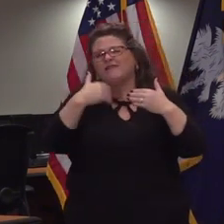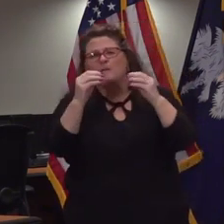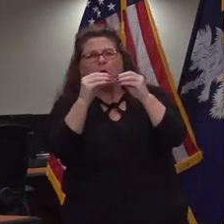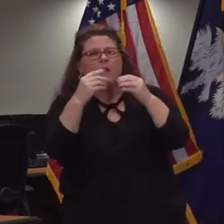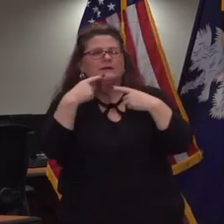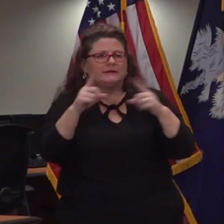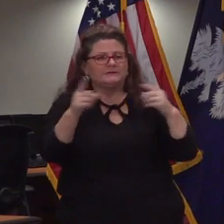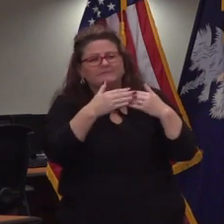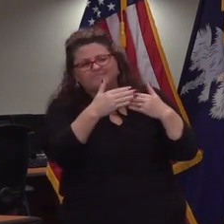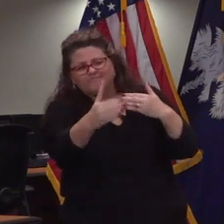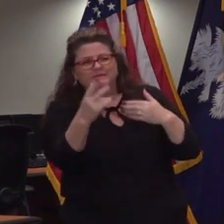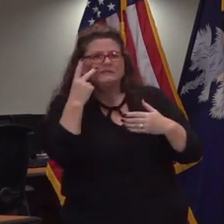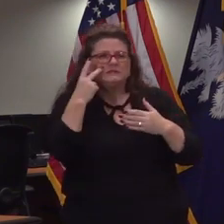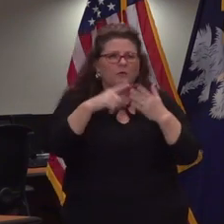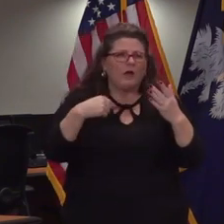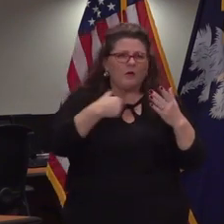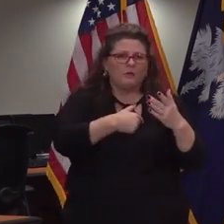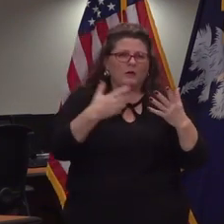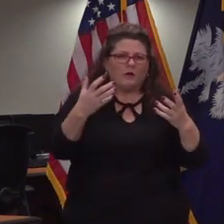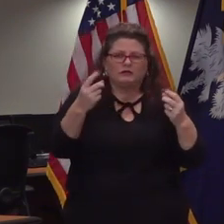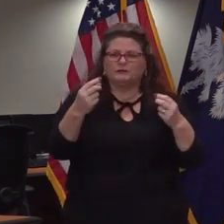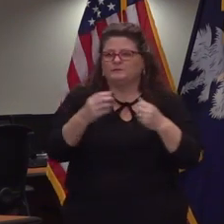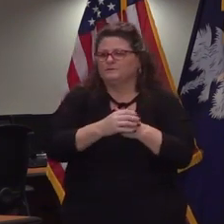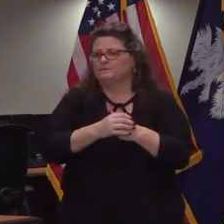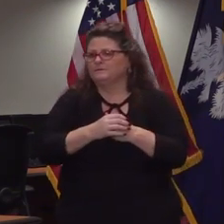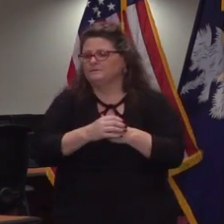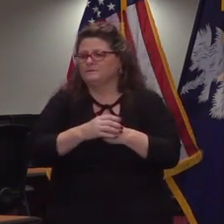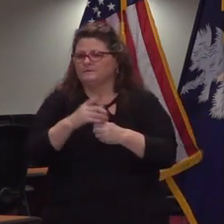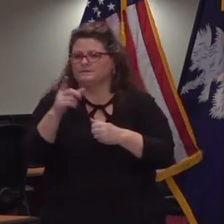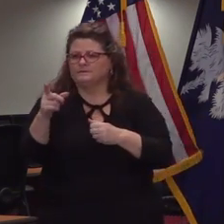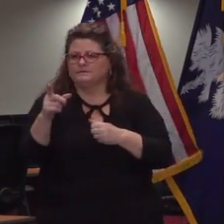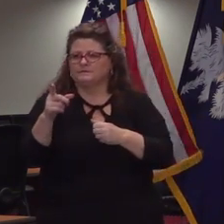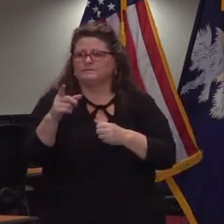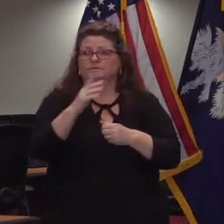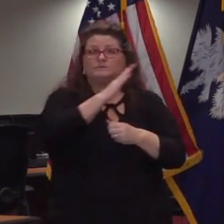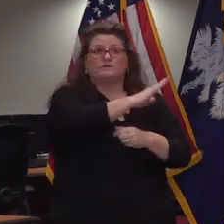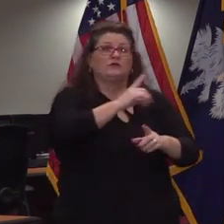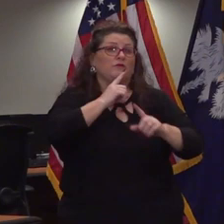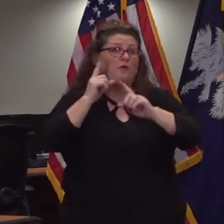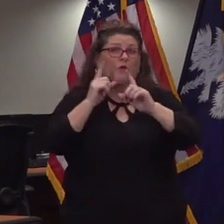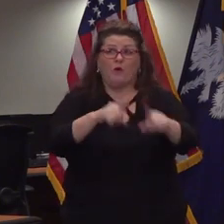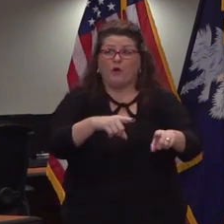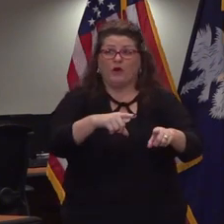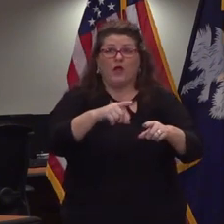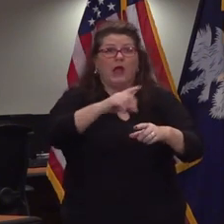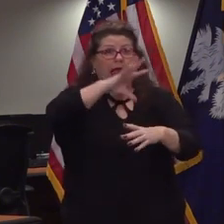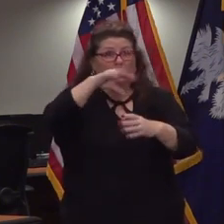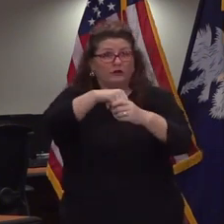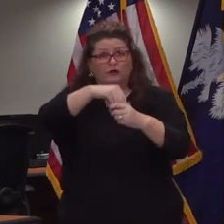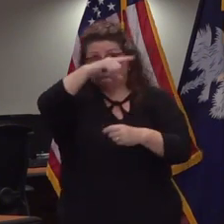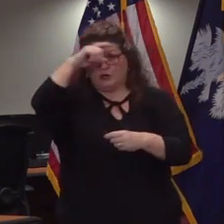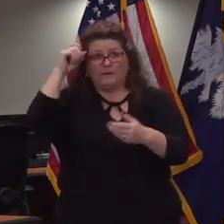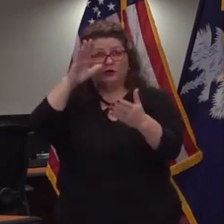go forward as to what we see and what we recommend yes sir McMaster does this order will it affect summer school but include summer school being